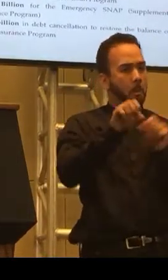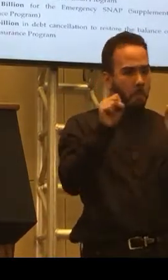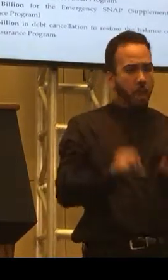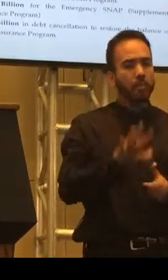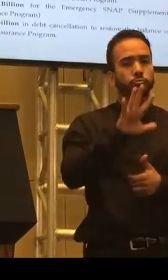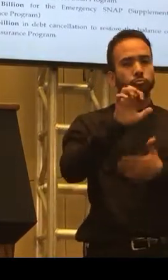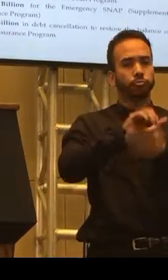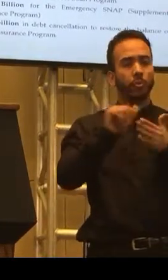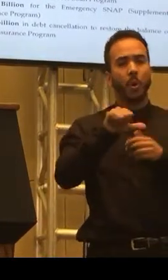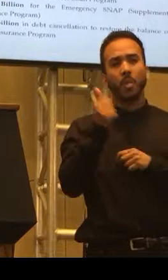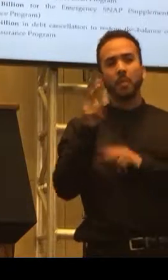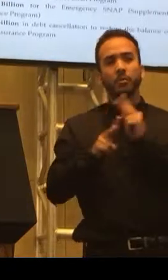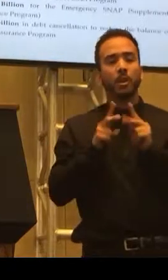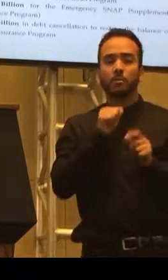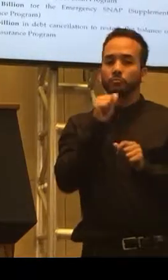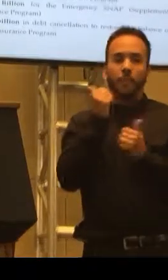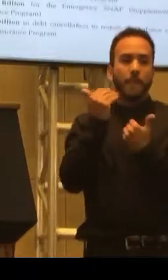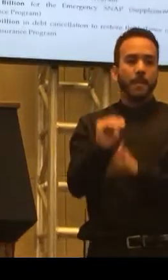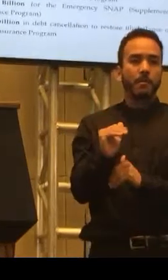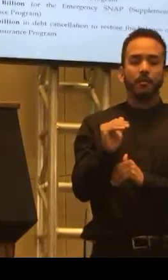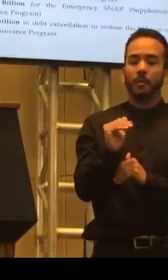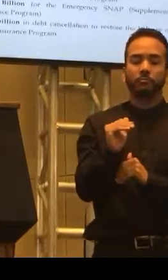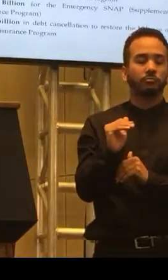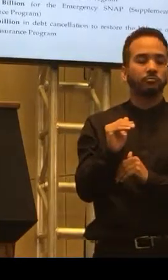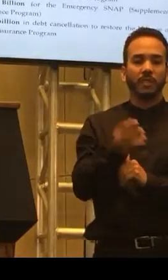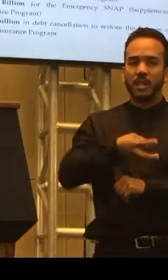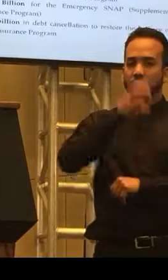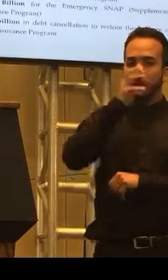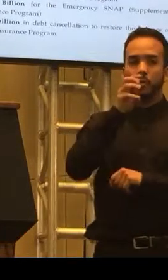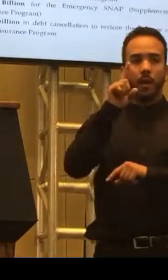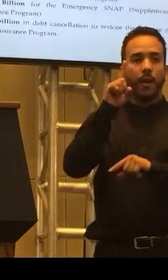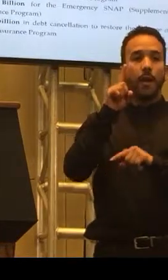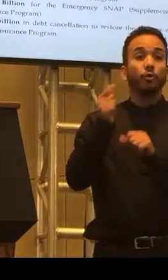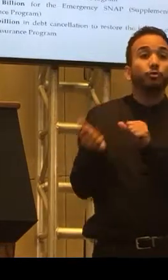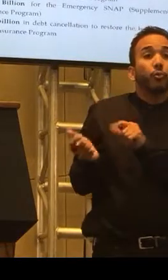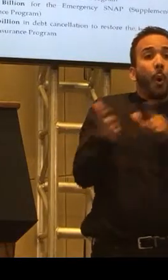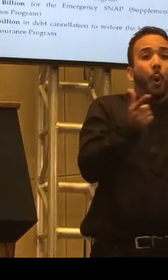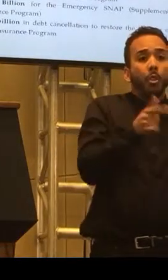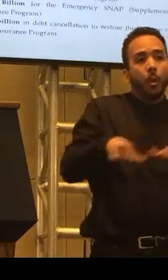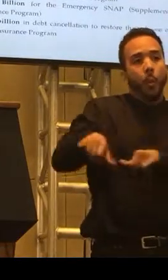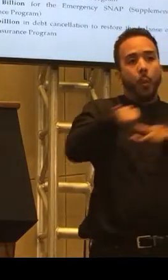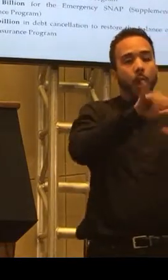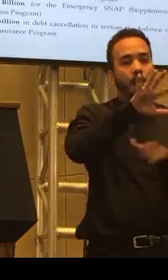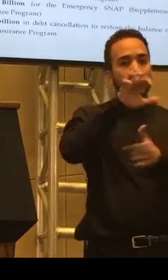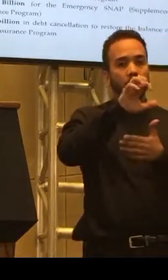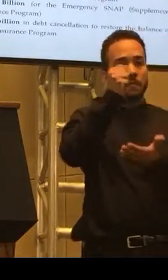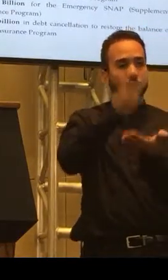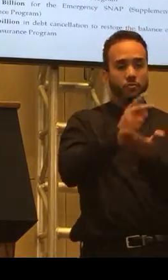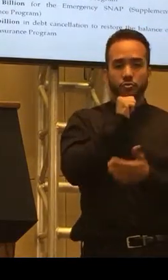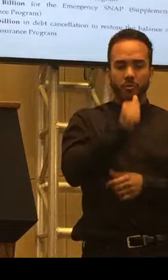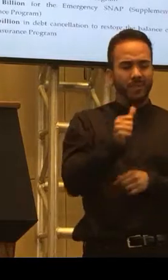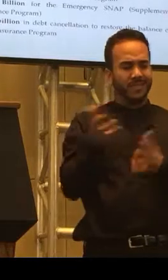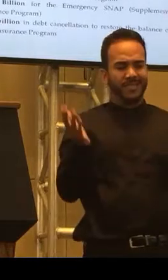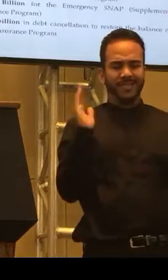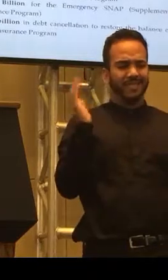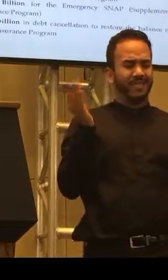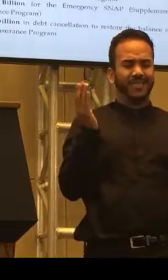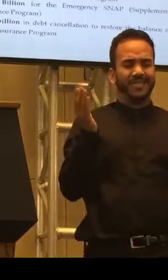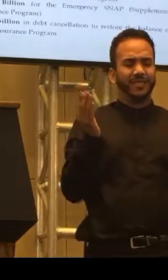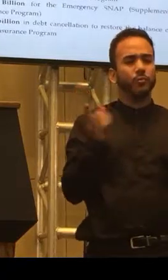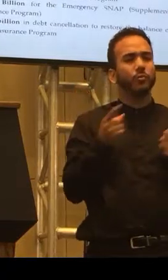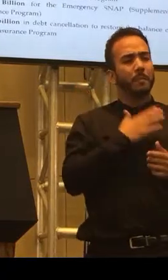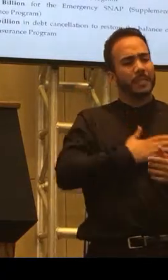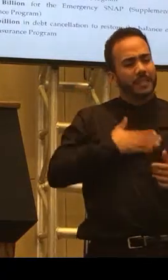have to meet these requirements. So, can you please explain what, you know, goes with that specific grant